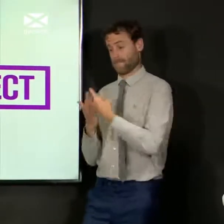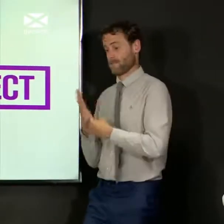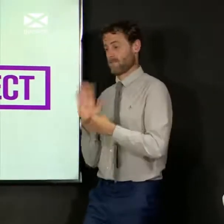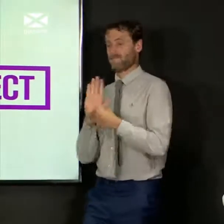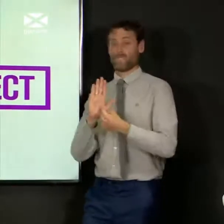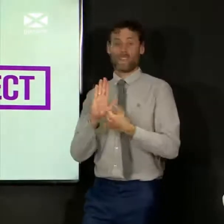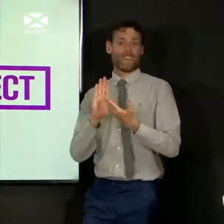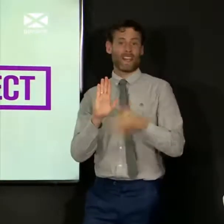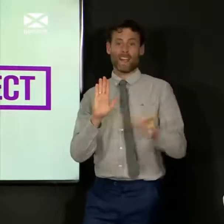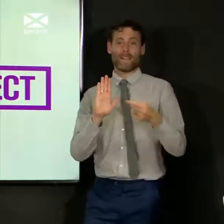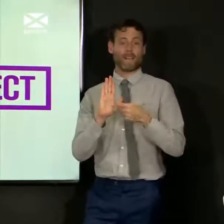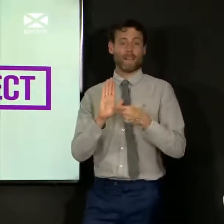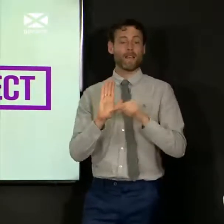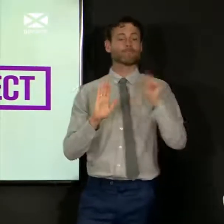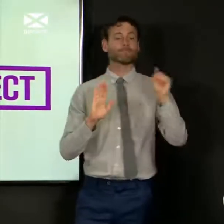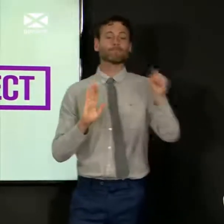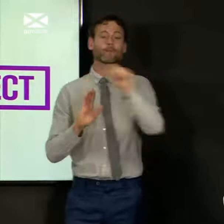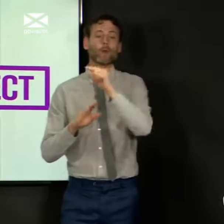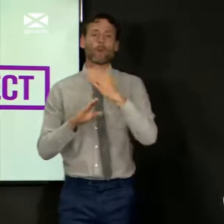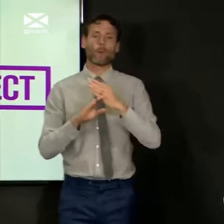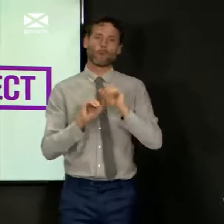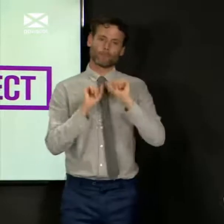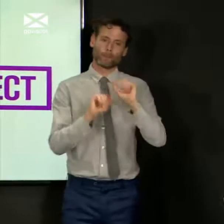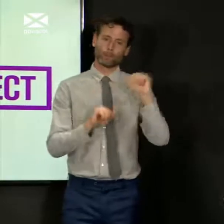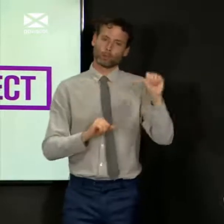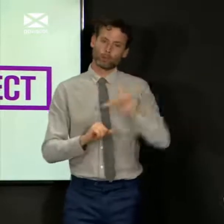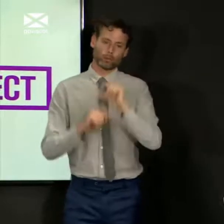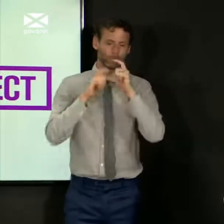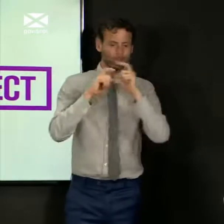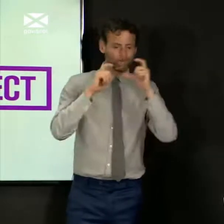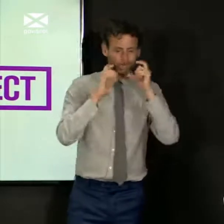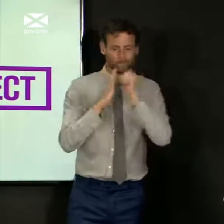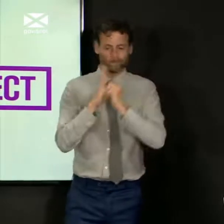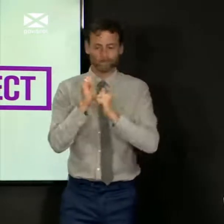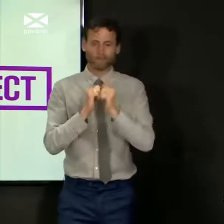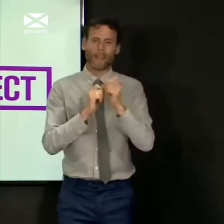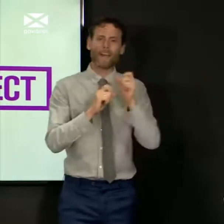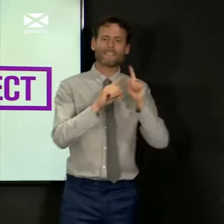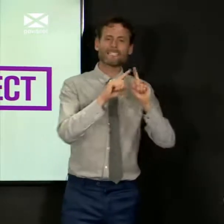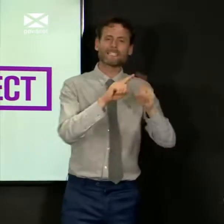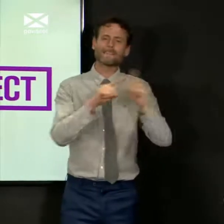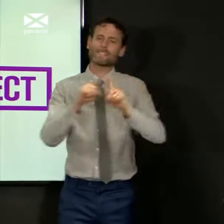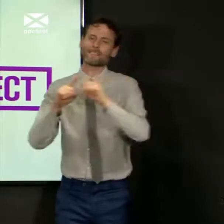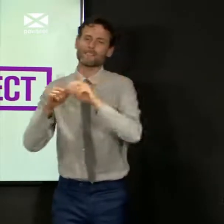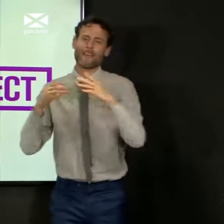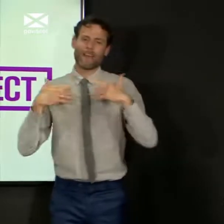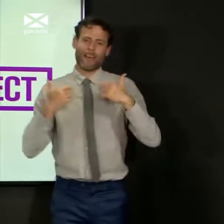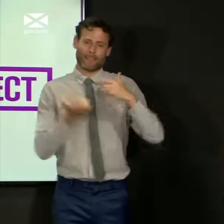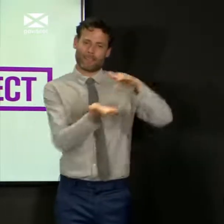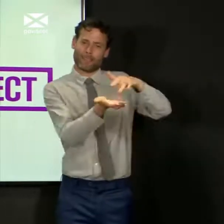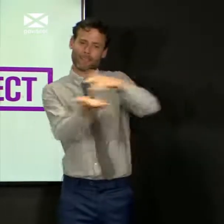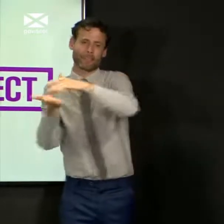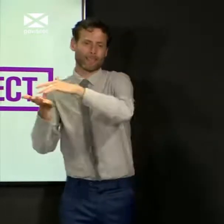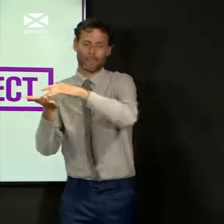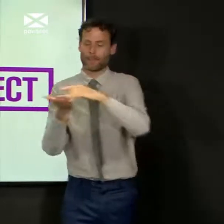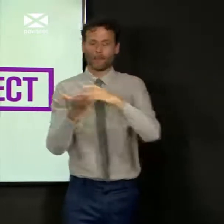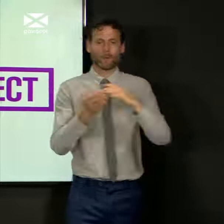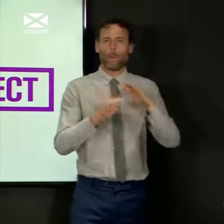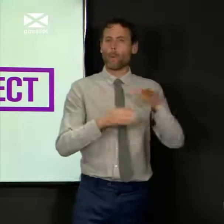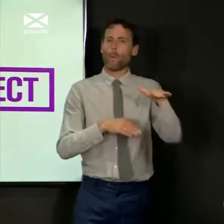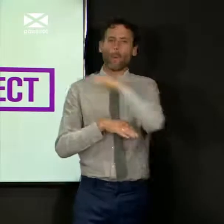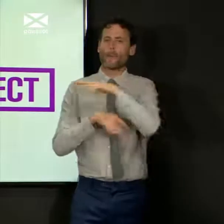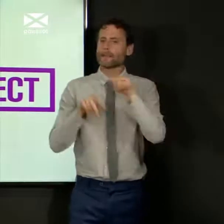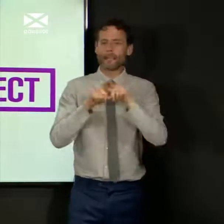the type of PPE that should be worn in a range of different clinical scenarios, and we would expect that to be...